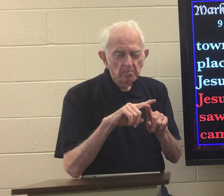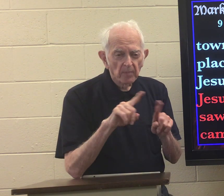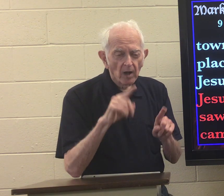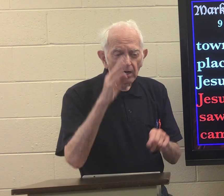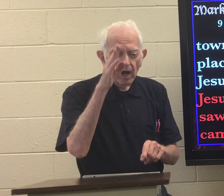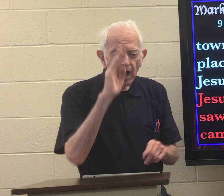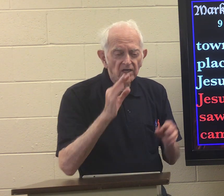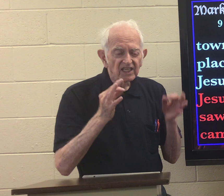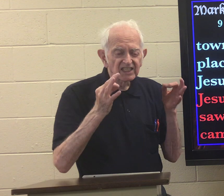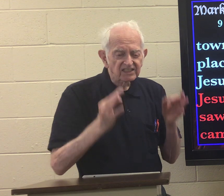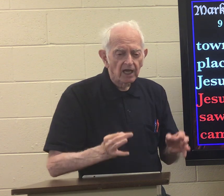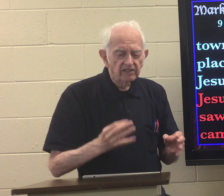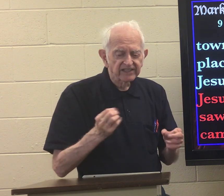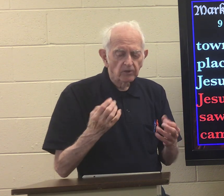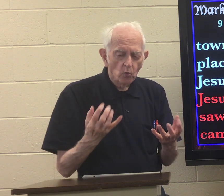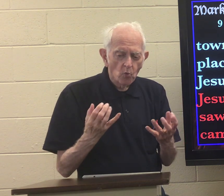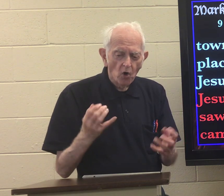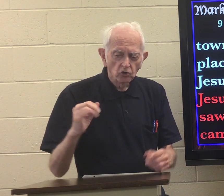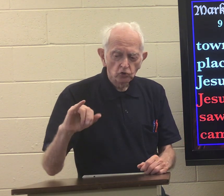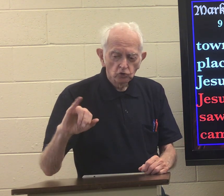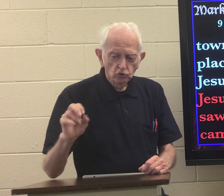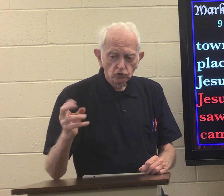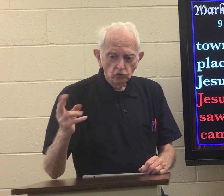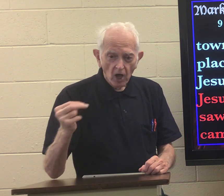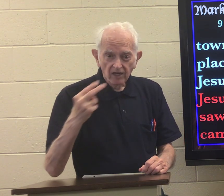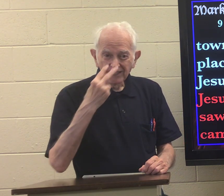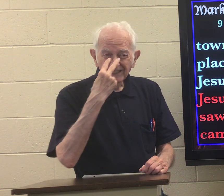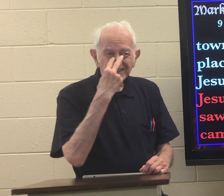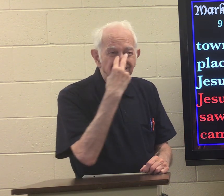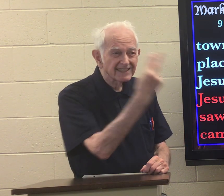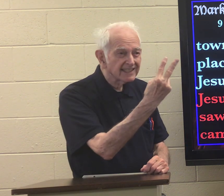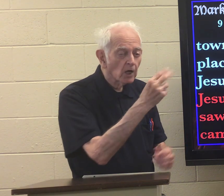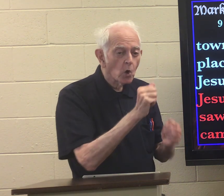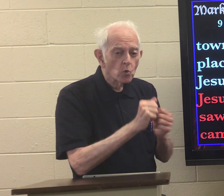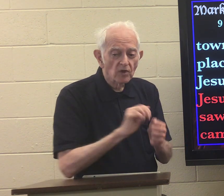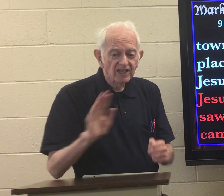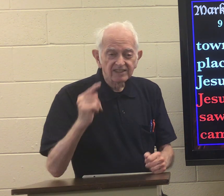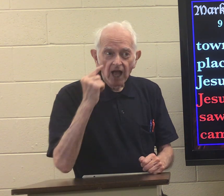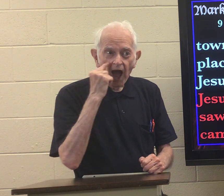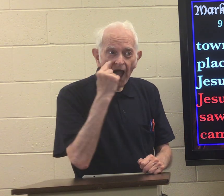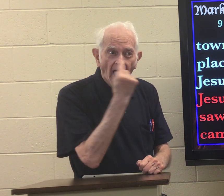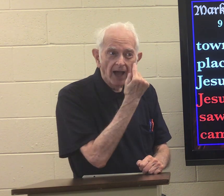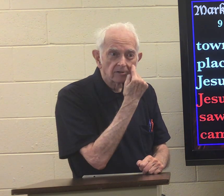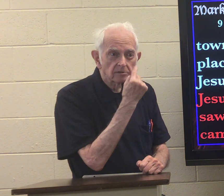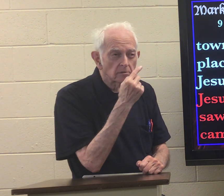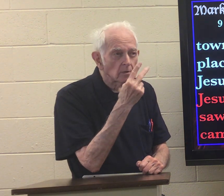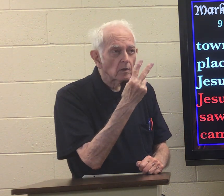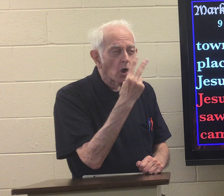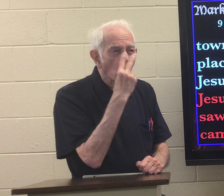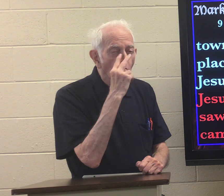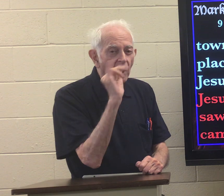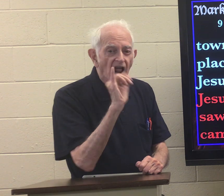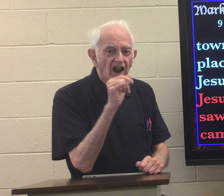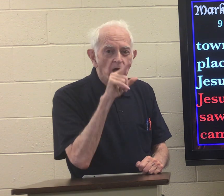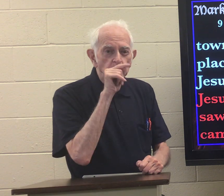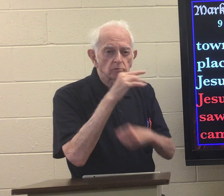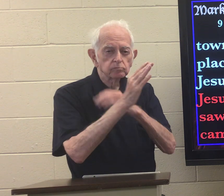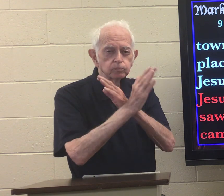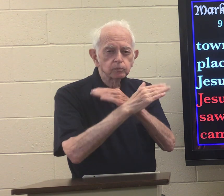invisibly but God decided that he wanted John to see with his own eyes it looked